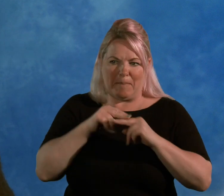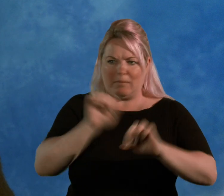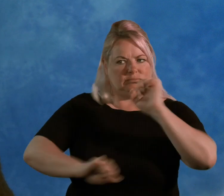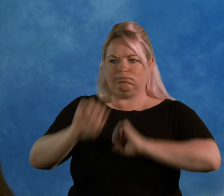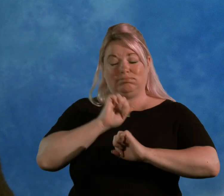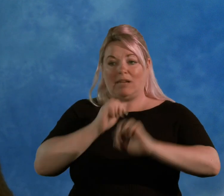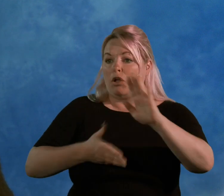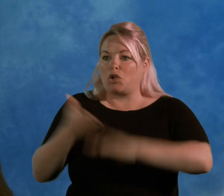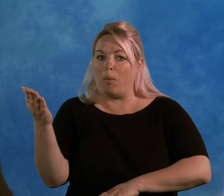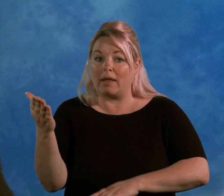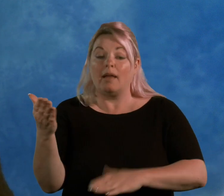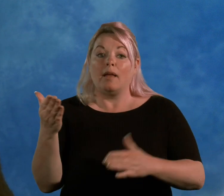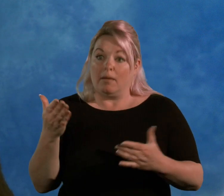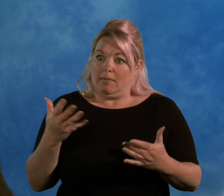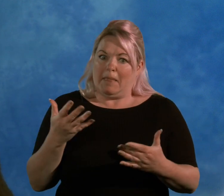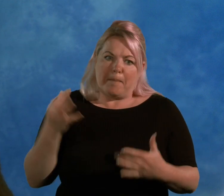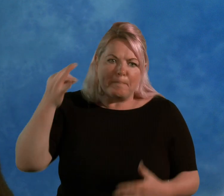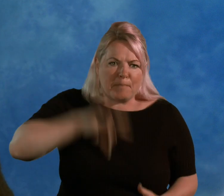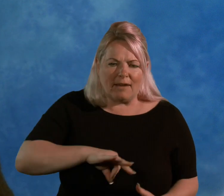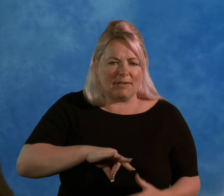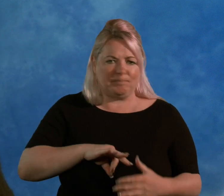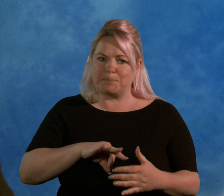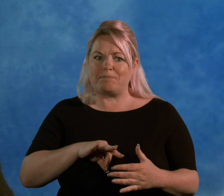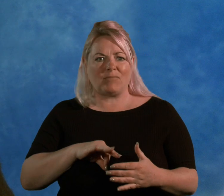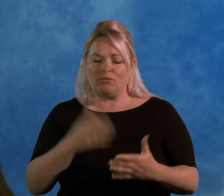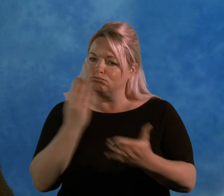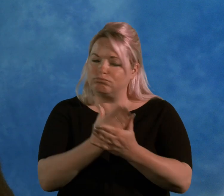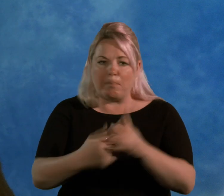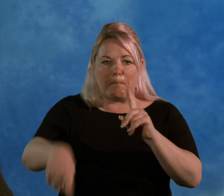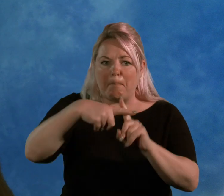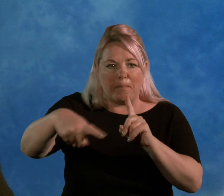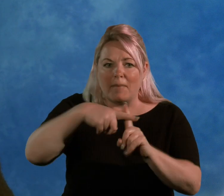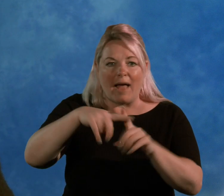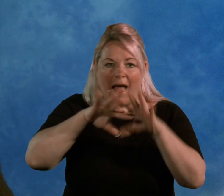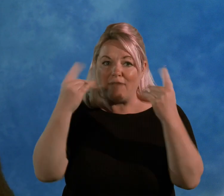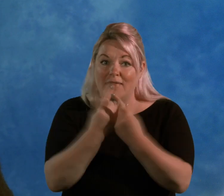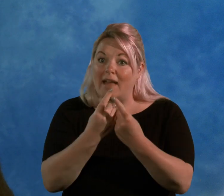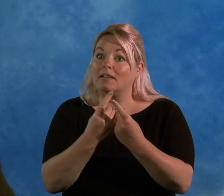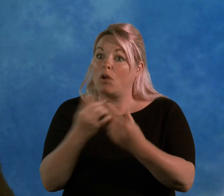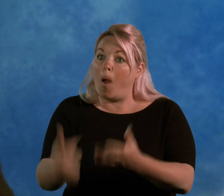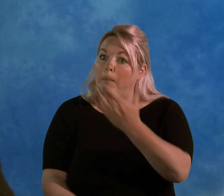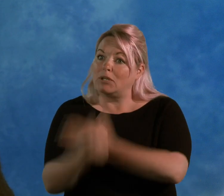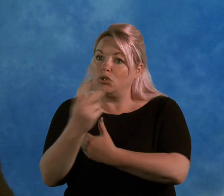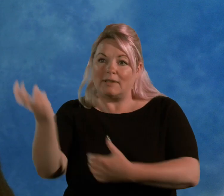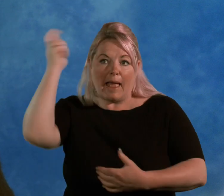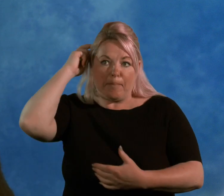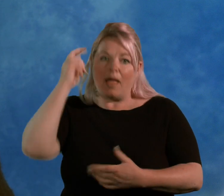So yes, you've got all the gain, nothing to lose. Forget the opportunity, jump at it. It's wonderful.